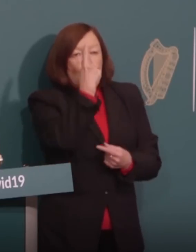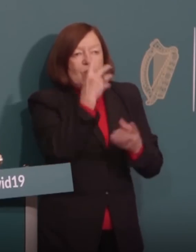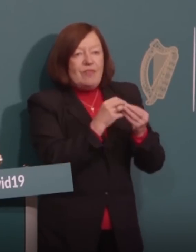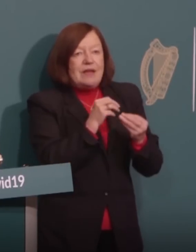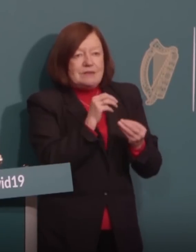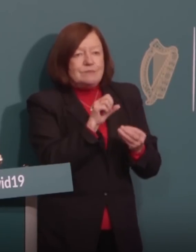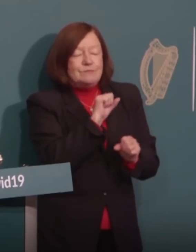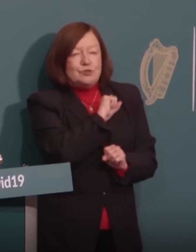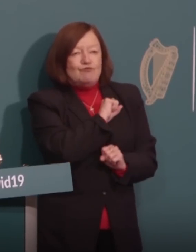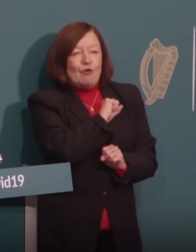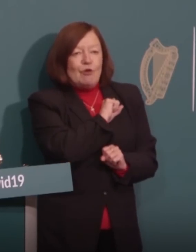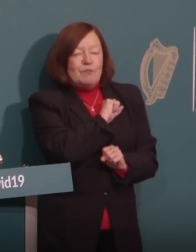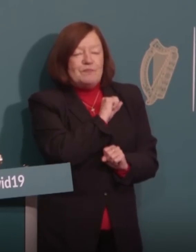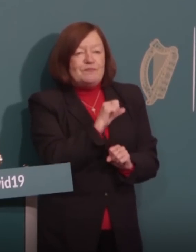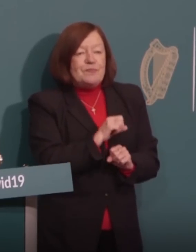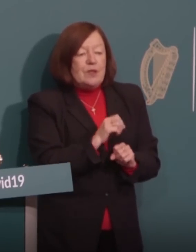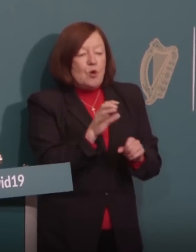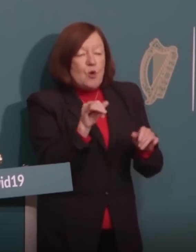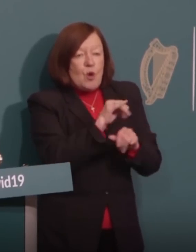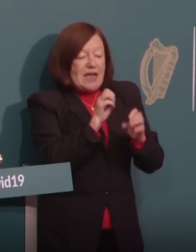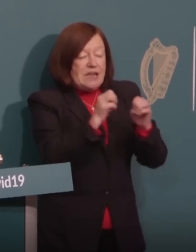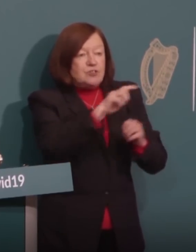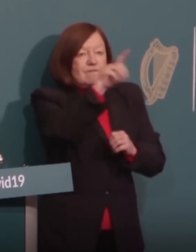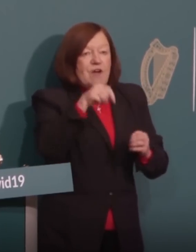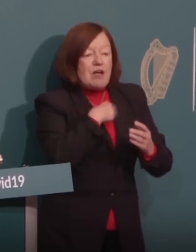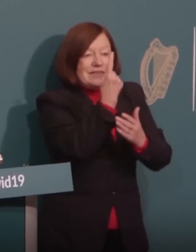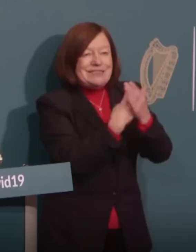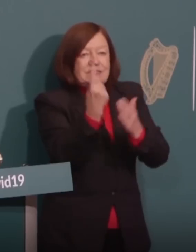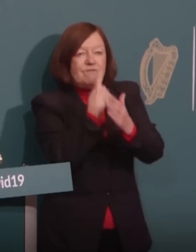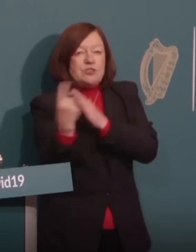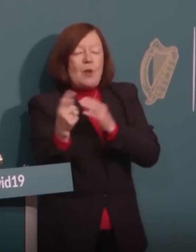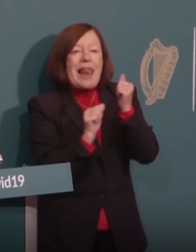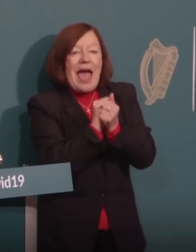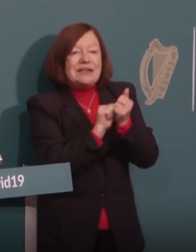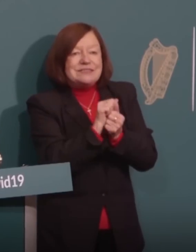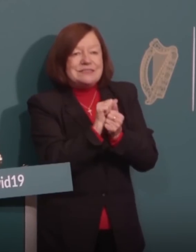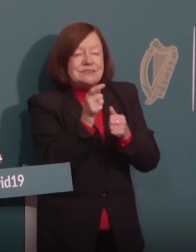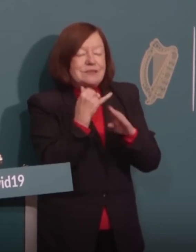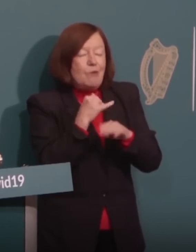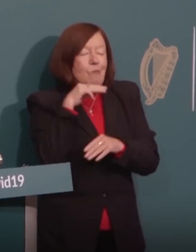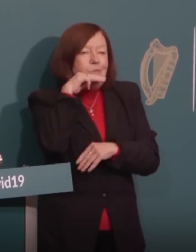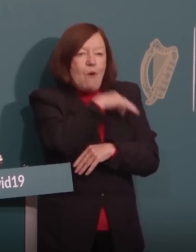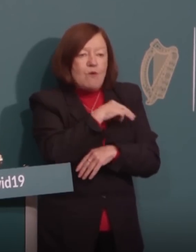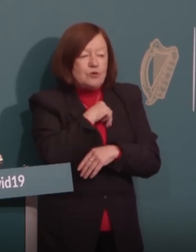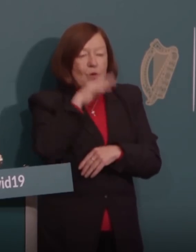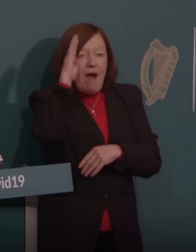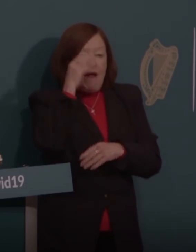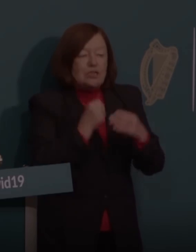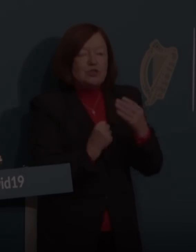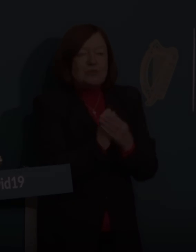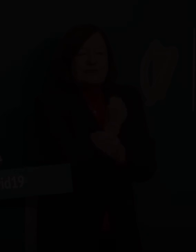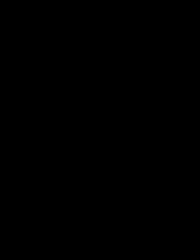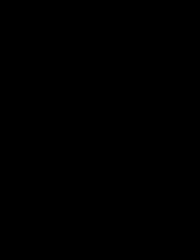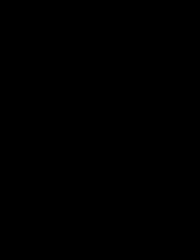we can be certain of, which is that each of our individual actions will be critical to Ireland's success. what health of should